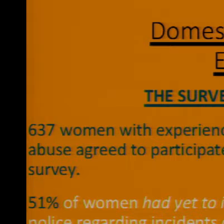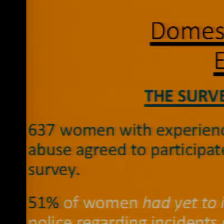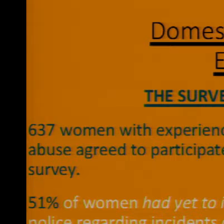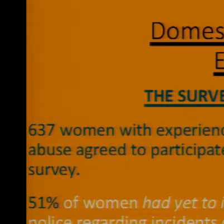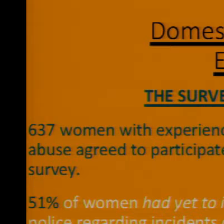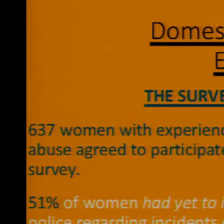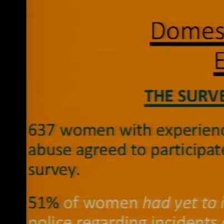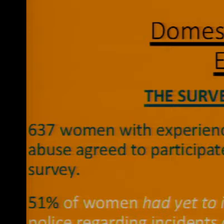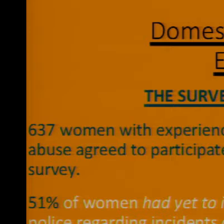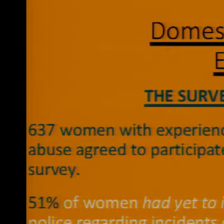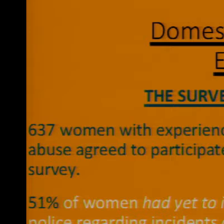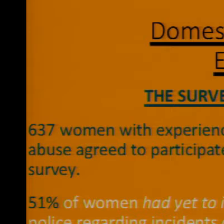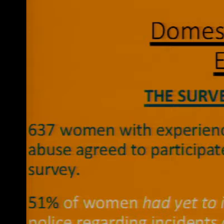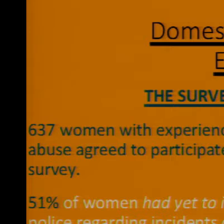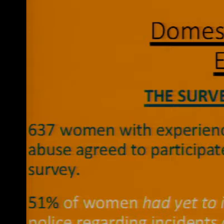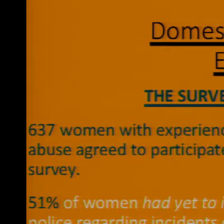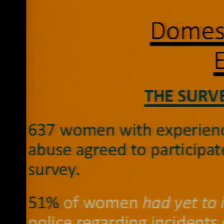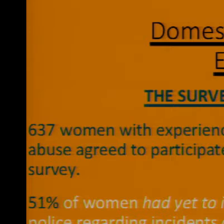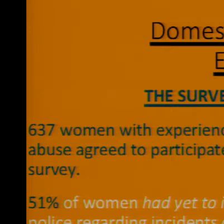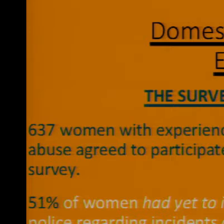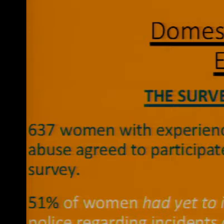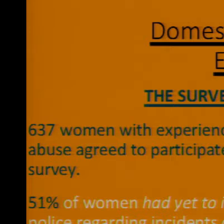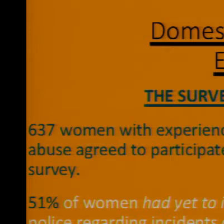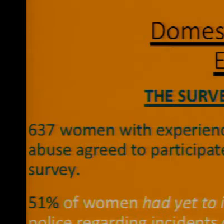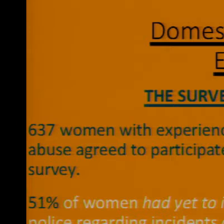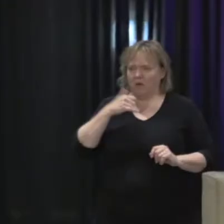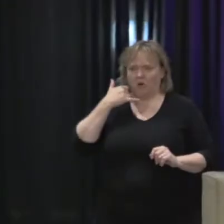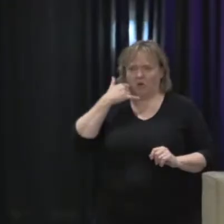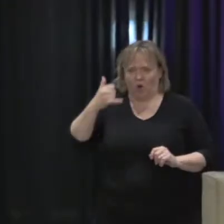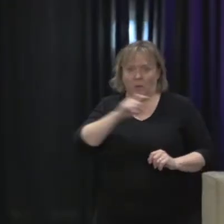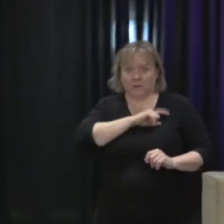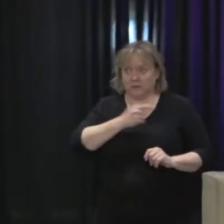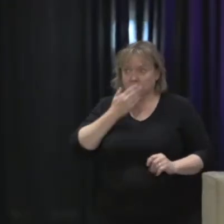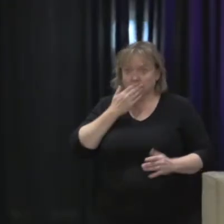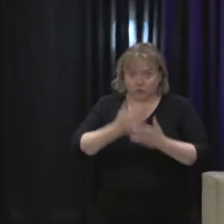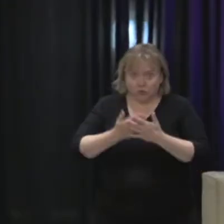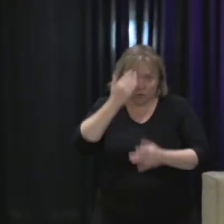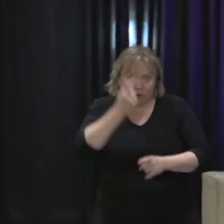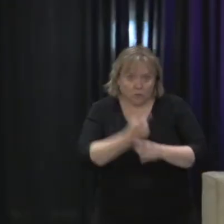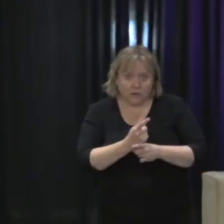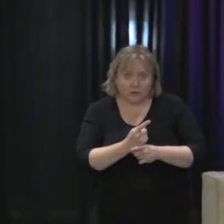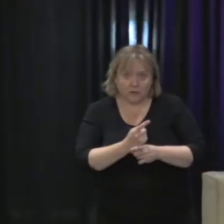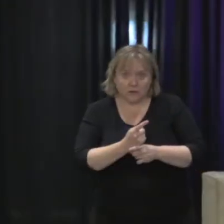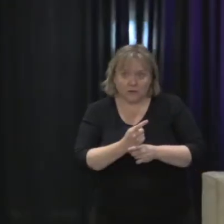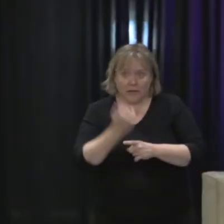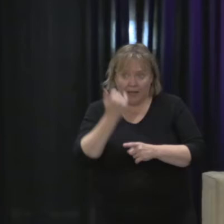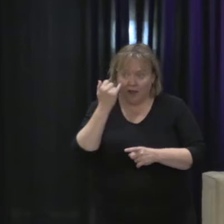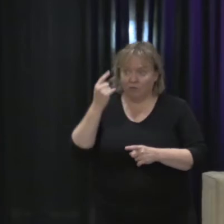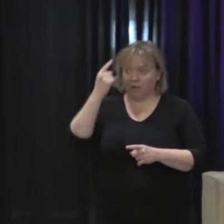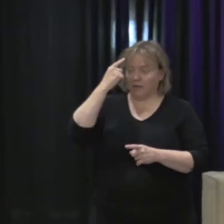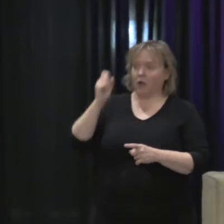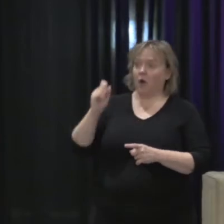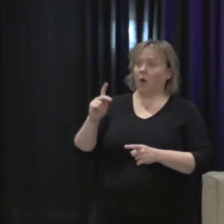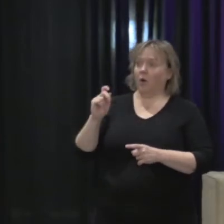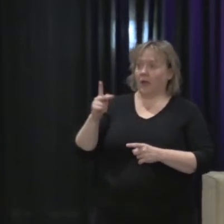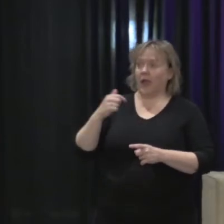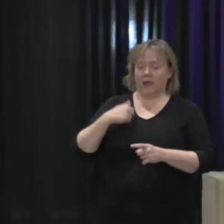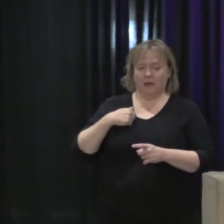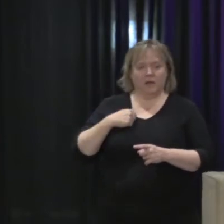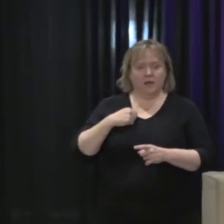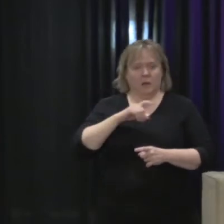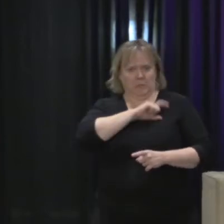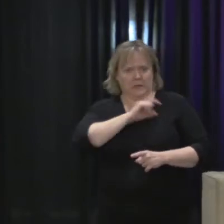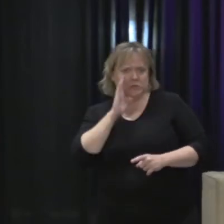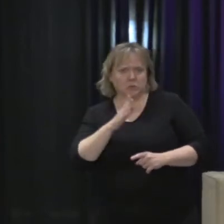violence. The other 50% had not even called the police. That's important to know, right, for when we kind of over-rely on our criminal justice